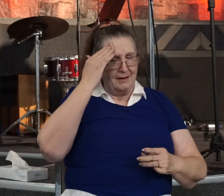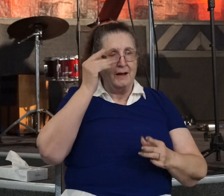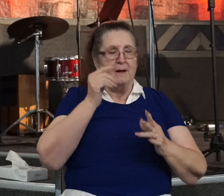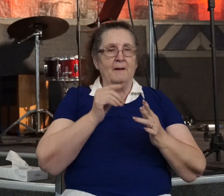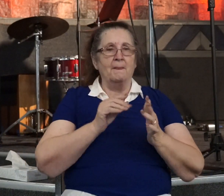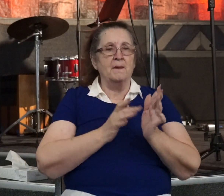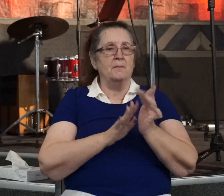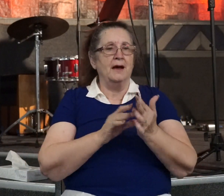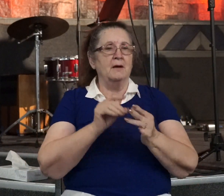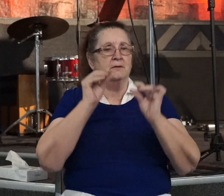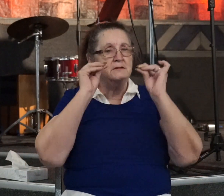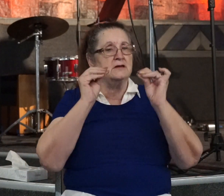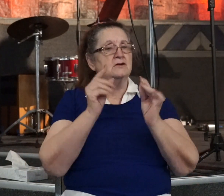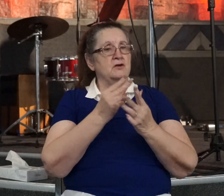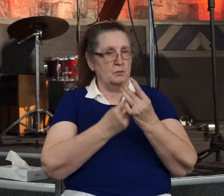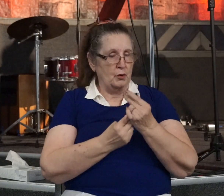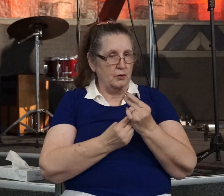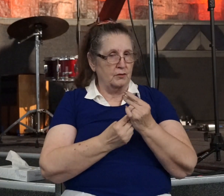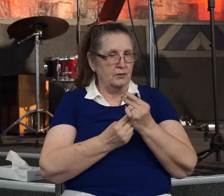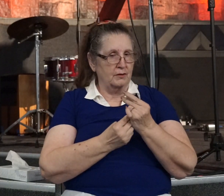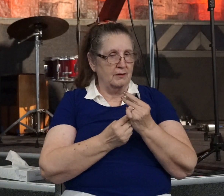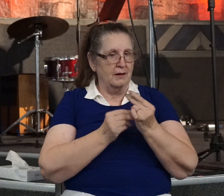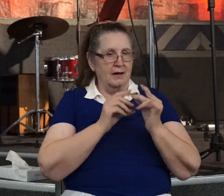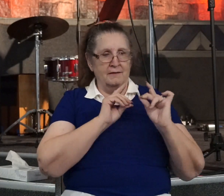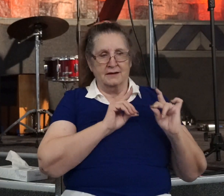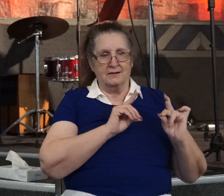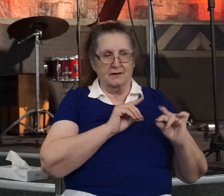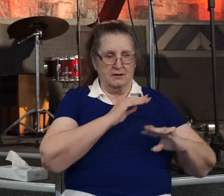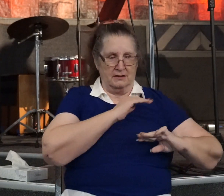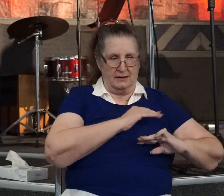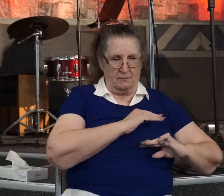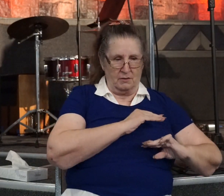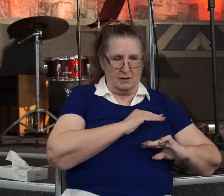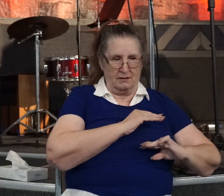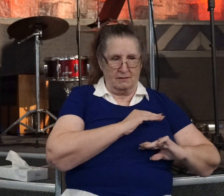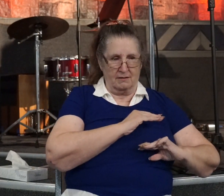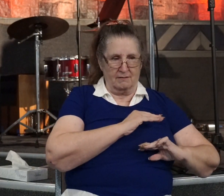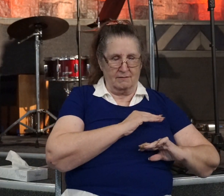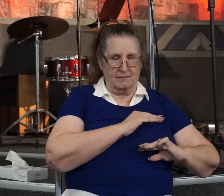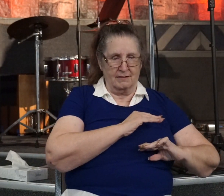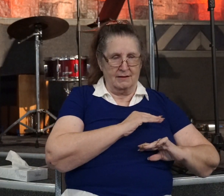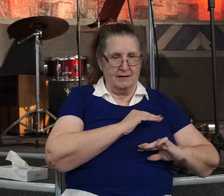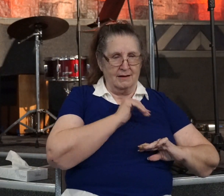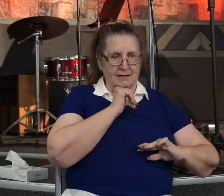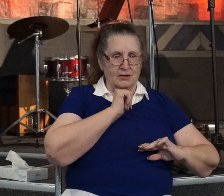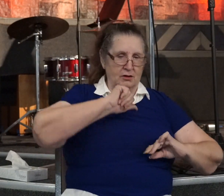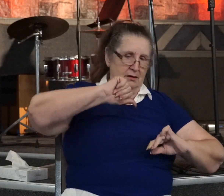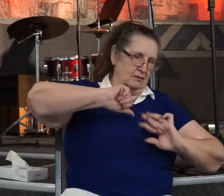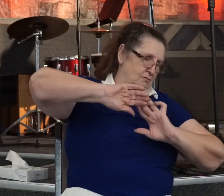we also don't agree with the doctrine of limited atonement or the irresistibility of grace.